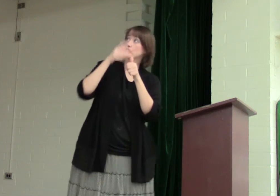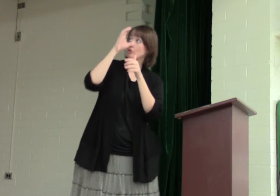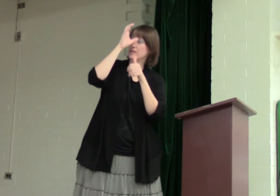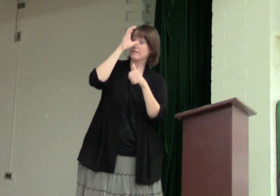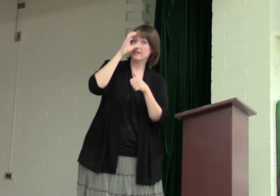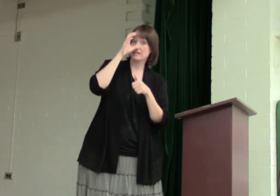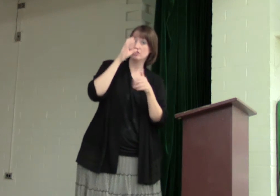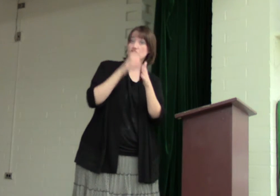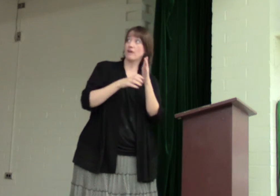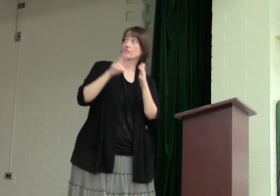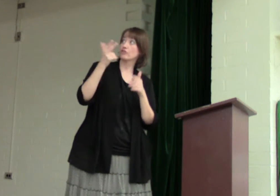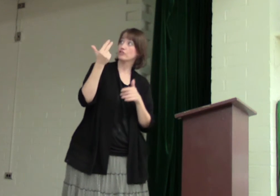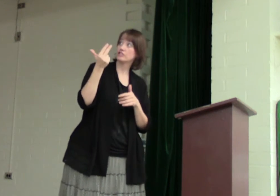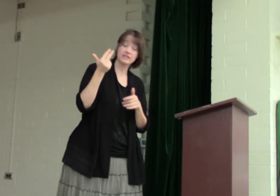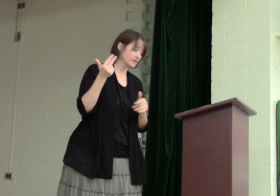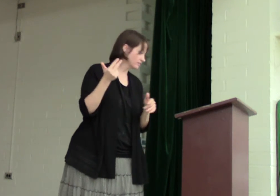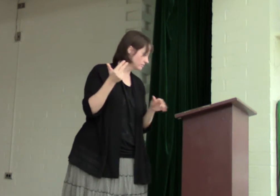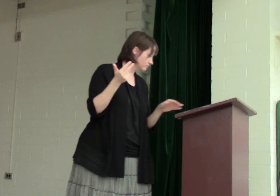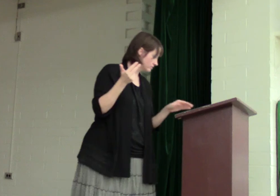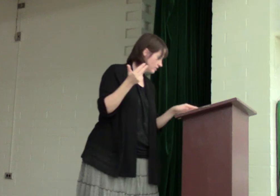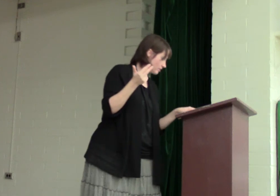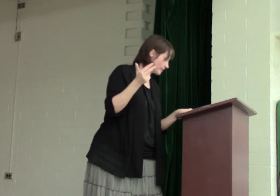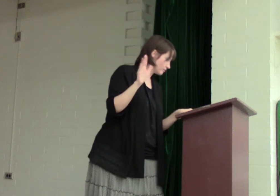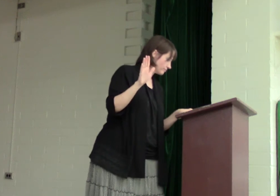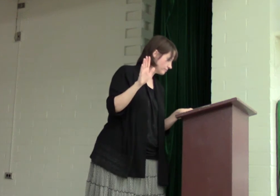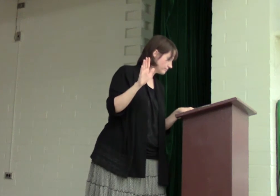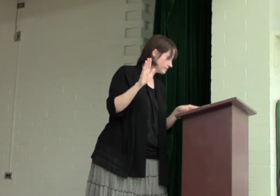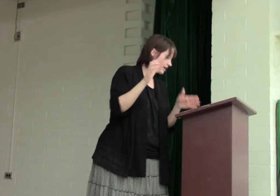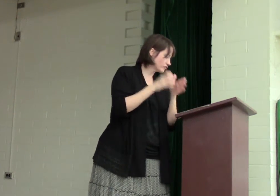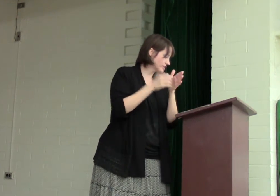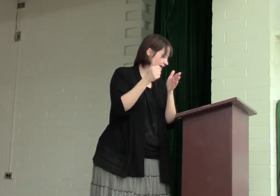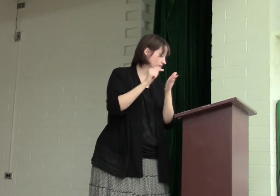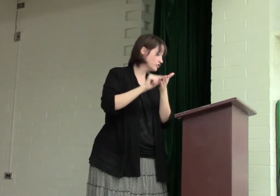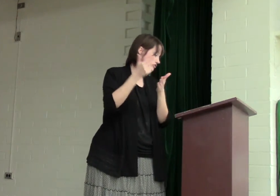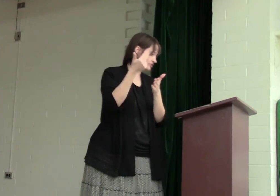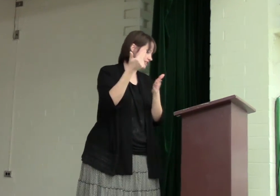Corinthians chapter 13, oh, wait, no, chapter 10, verse 13.